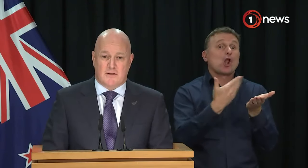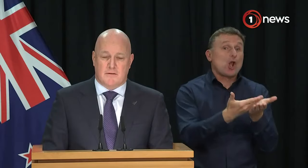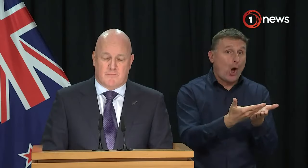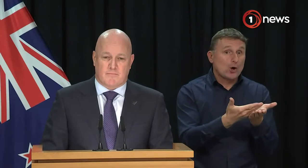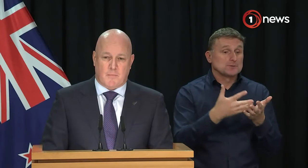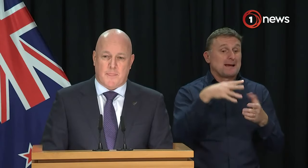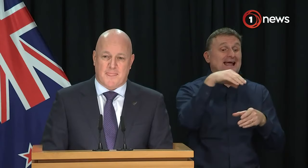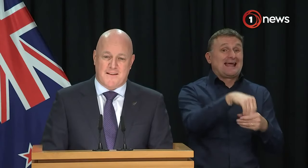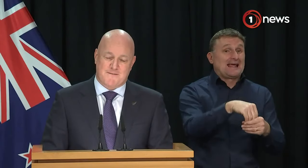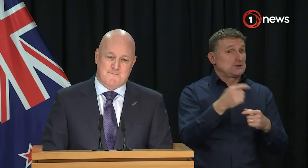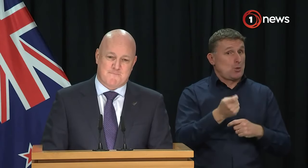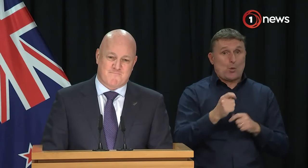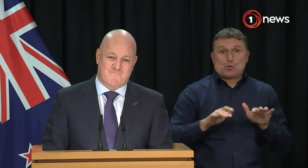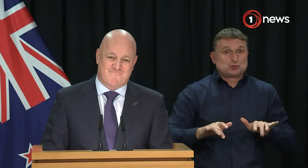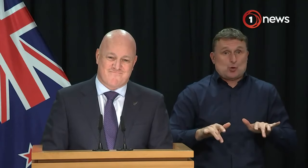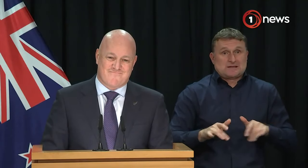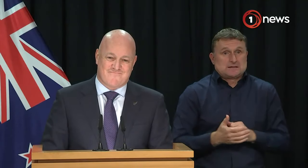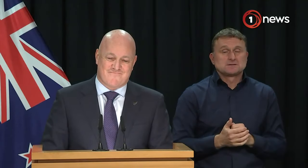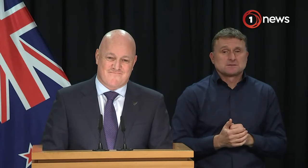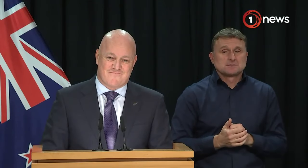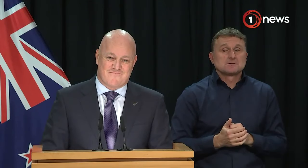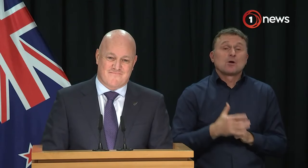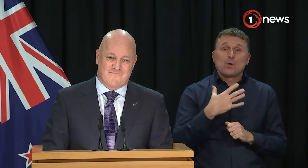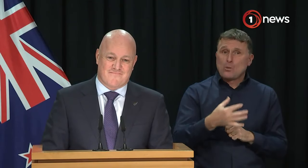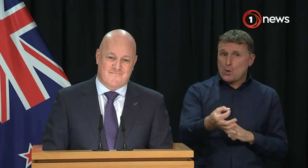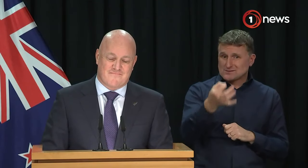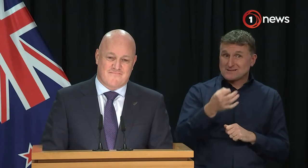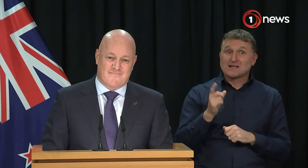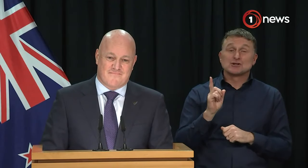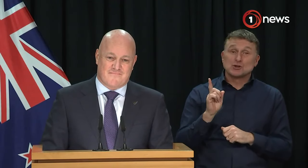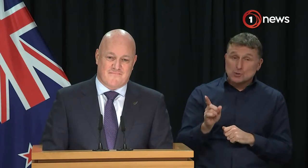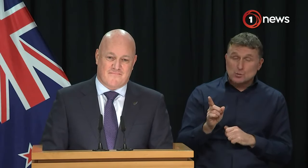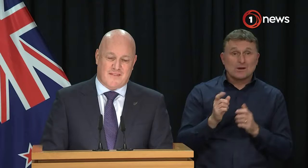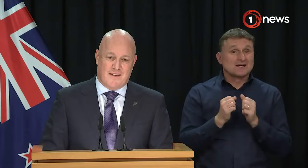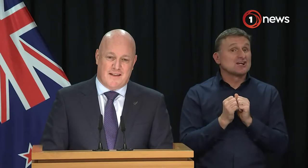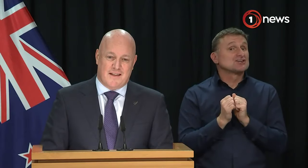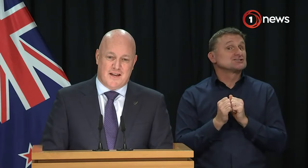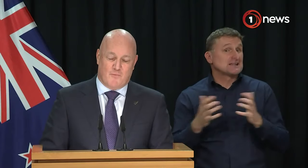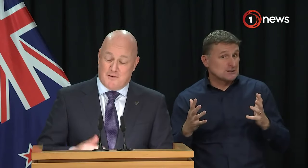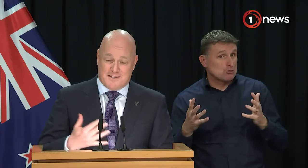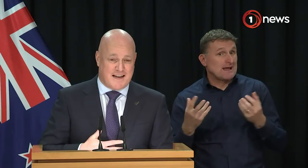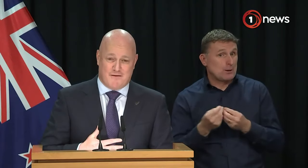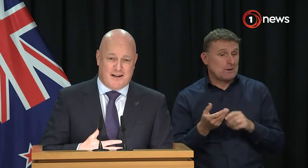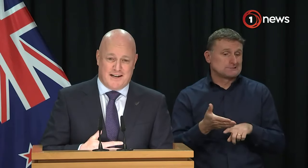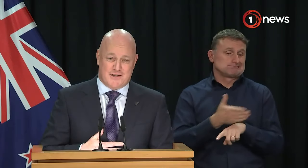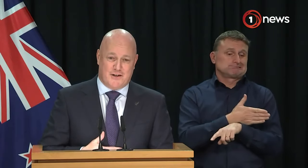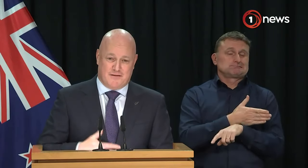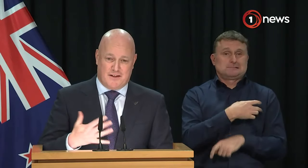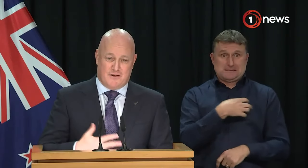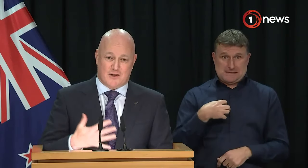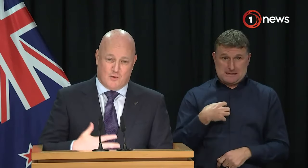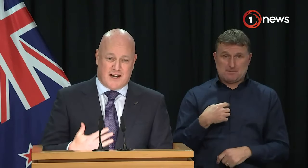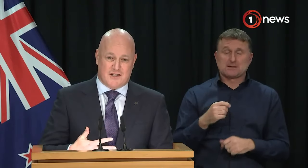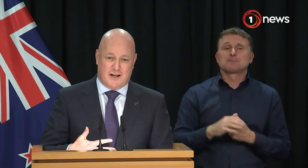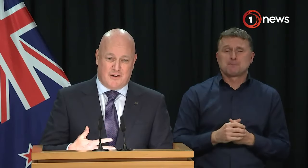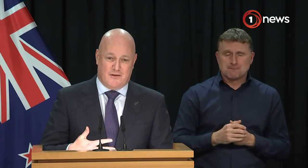And actually, what I had asked was, do you disagree or agree with your former government? Yep, what I'm going to say very clearly to you,